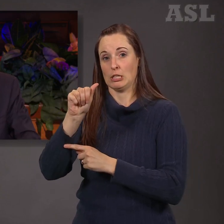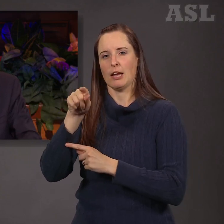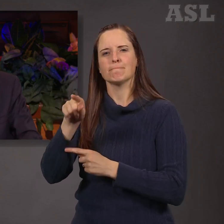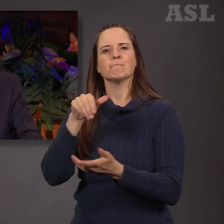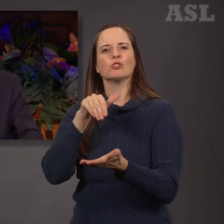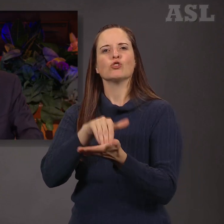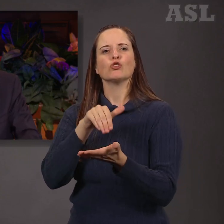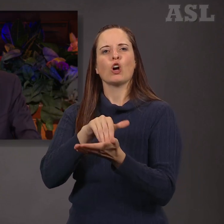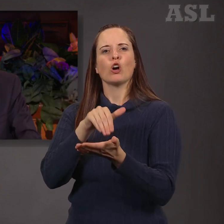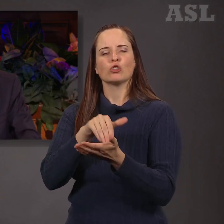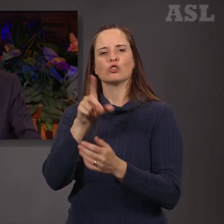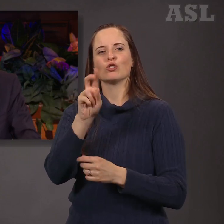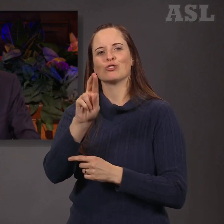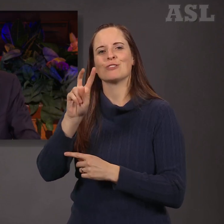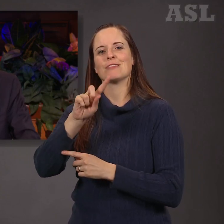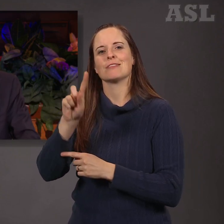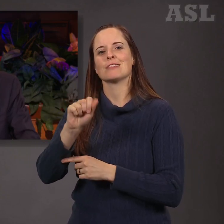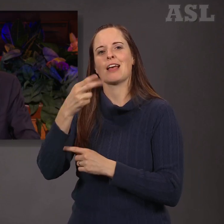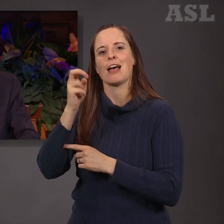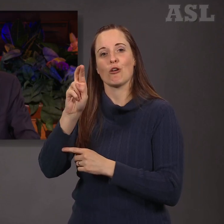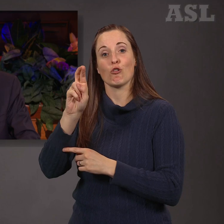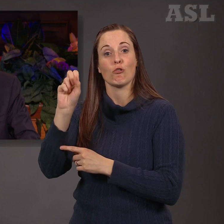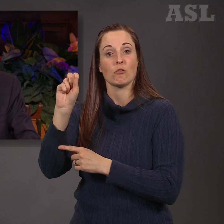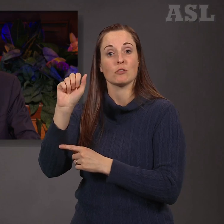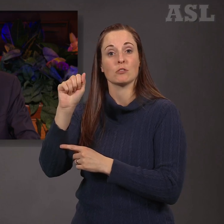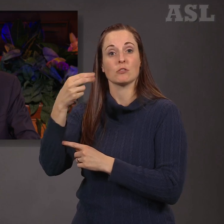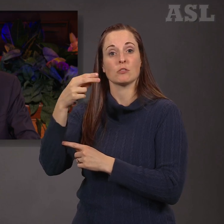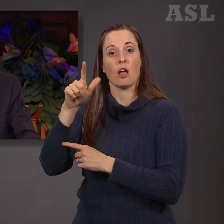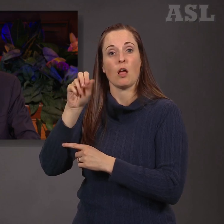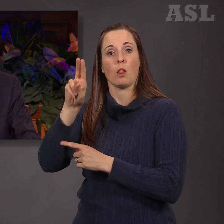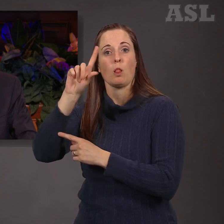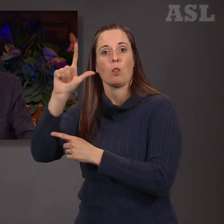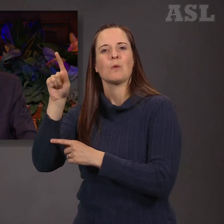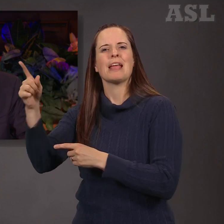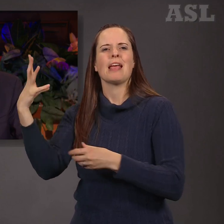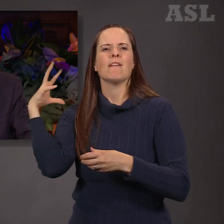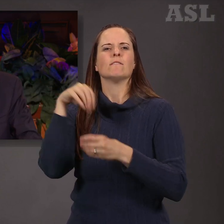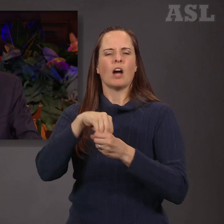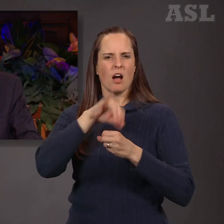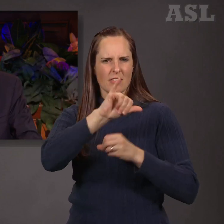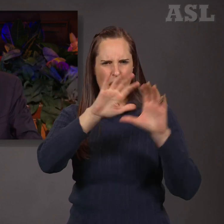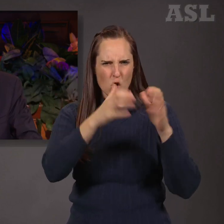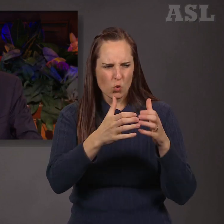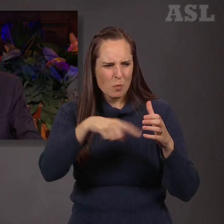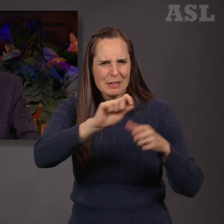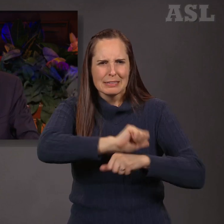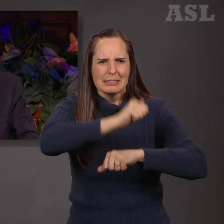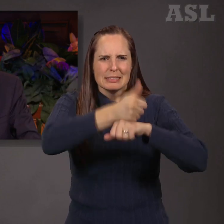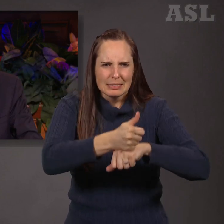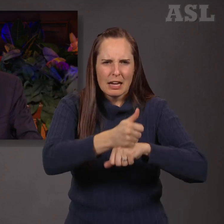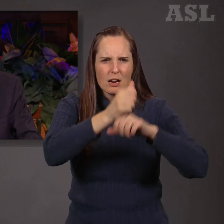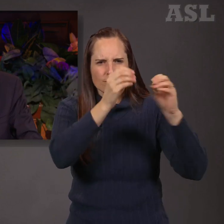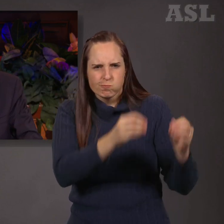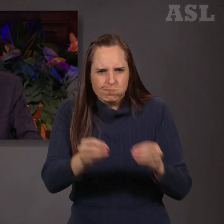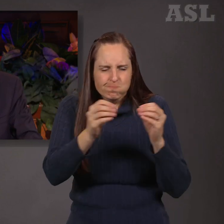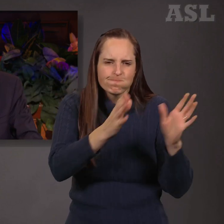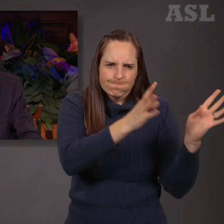MedGlobal, which organizes medical professionals to volunteer their time, skills, knowledge, and leadership